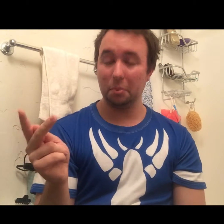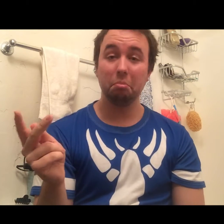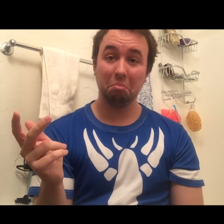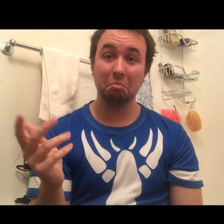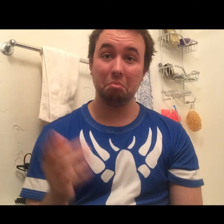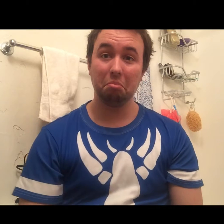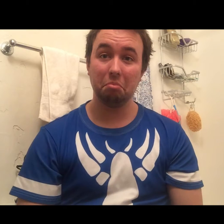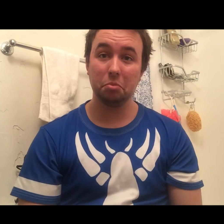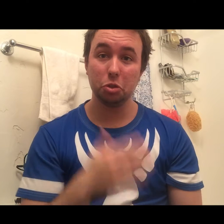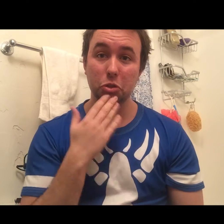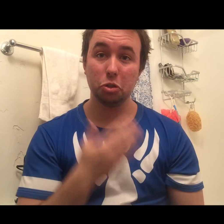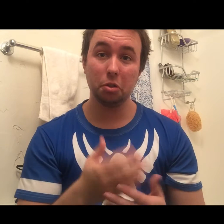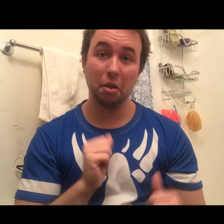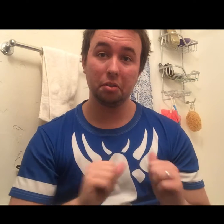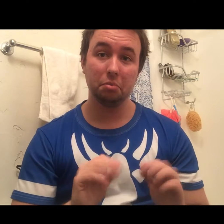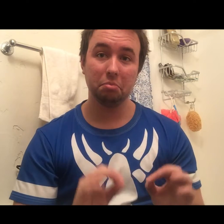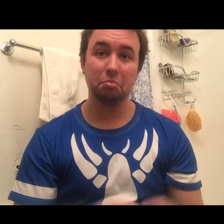Without a nickel to my name